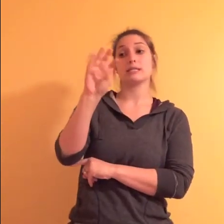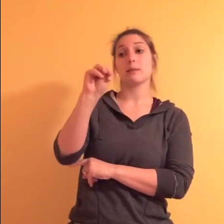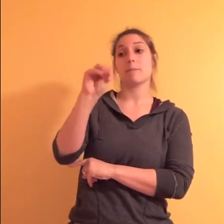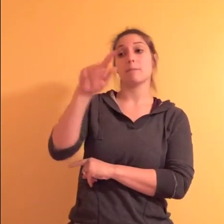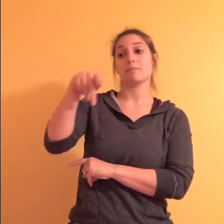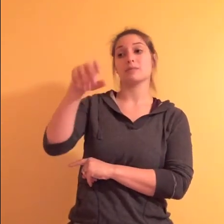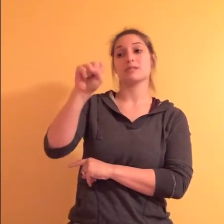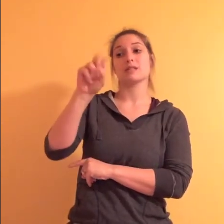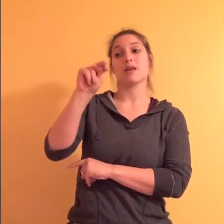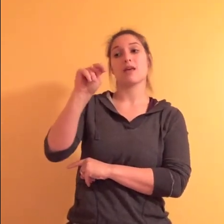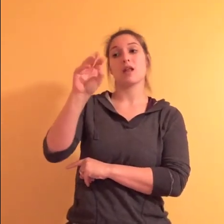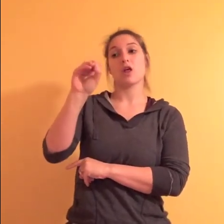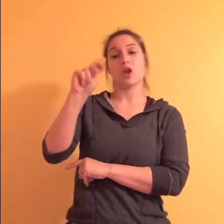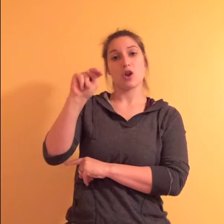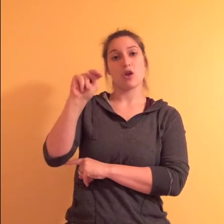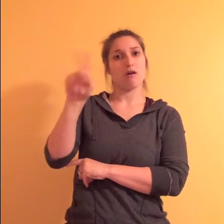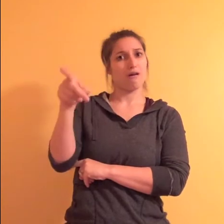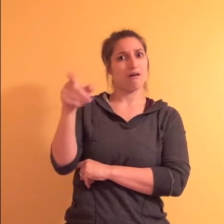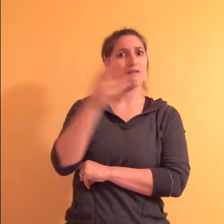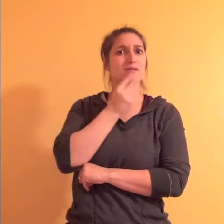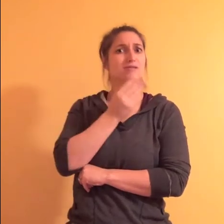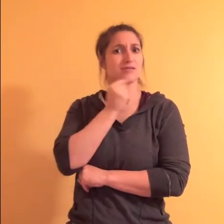Simpson, not a Jew.